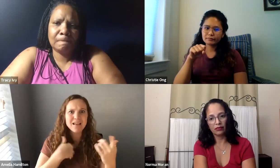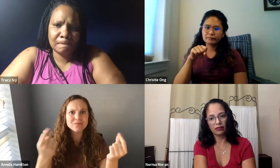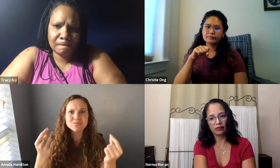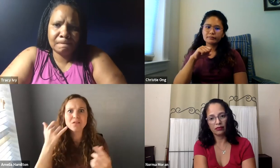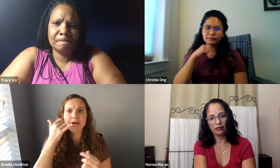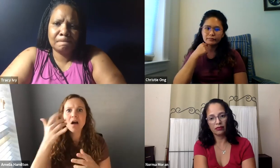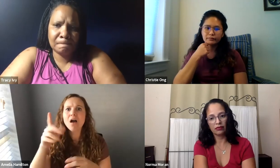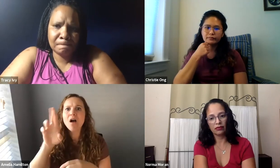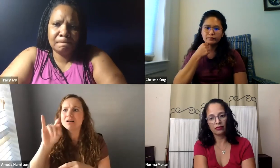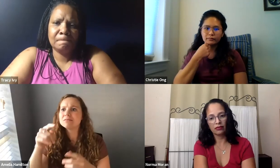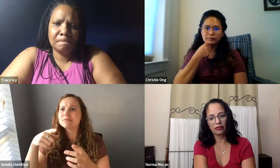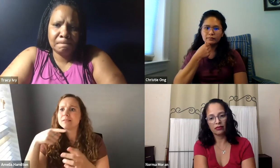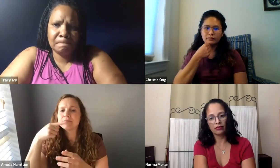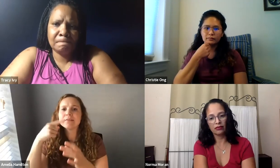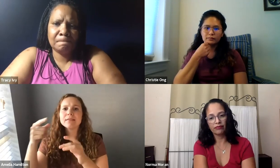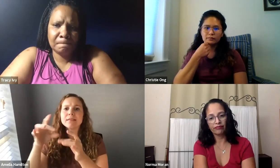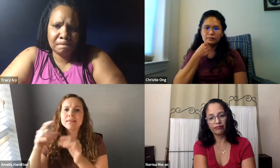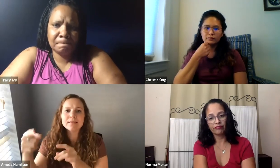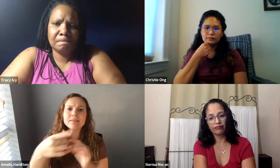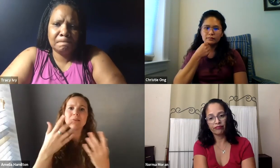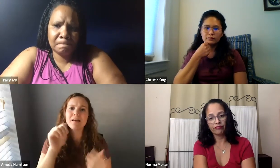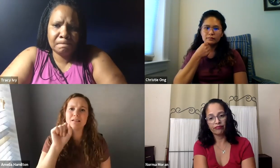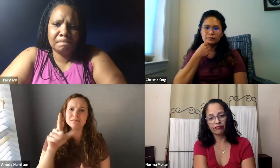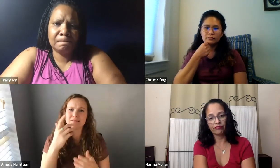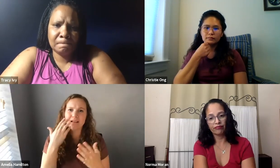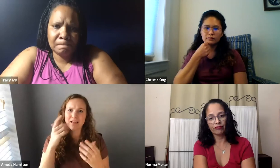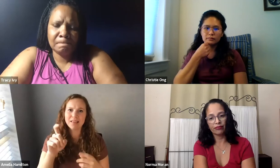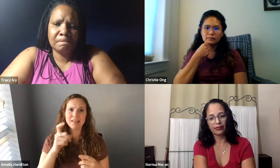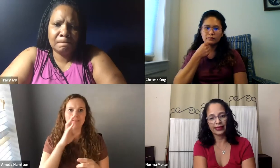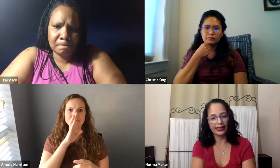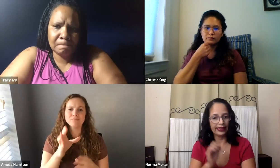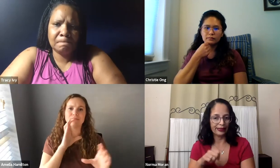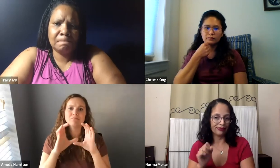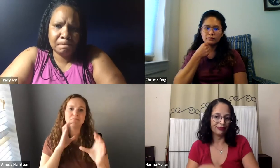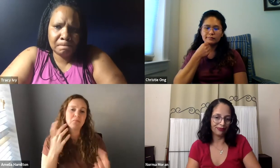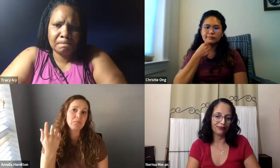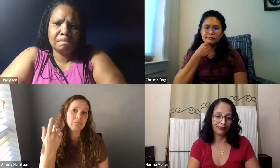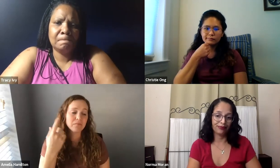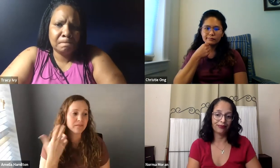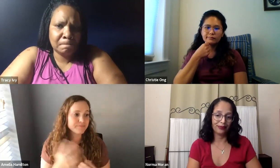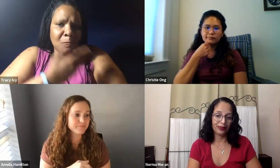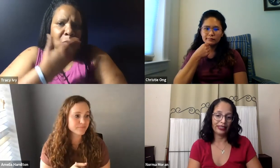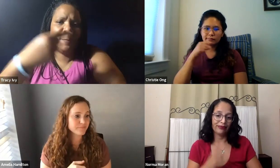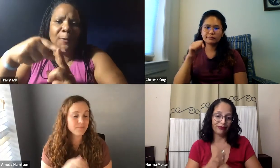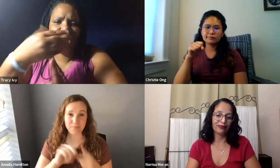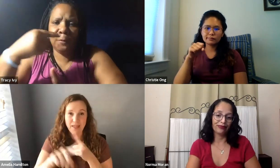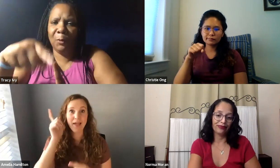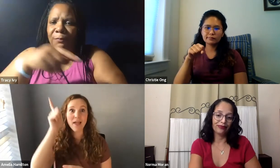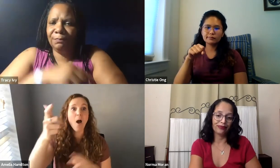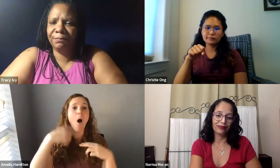moved so fast that RIT wasn't really sure they had a great network set up for, you know, hearing students, but it would be nice